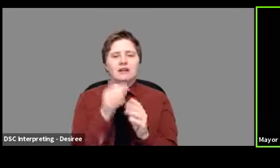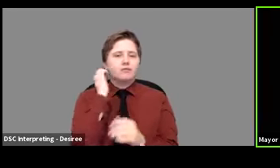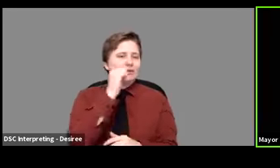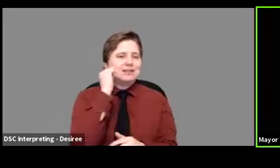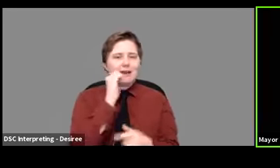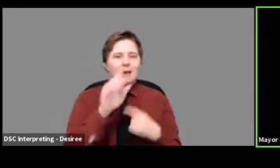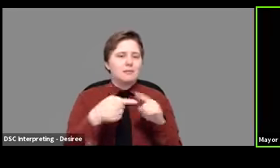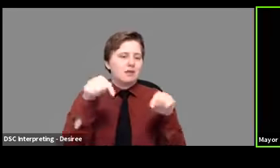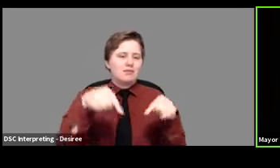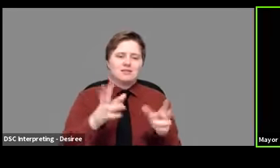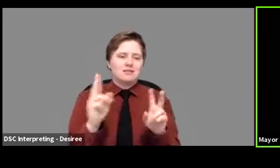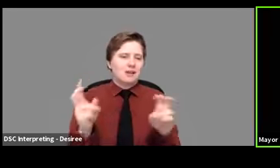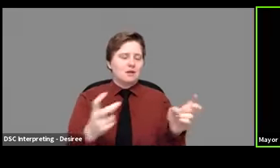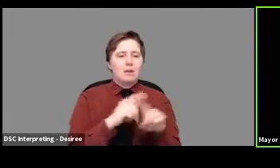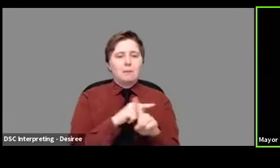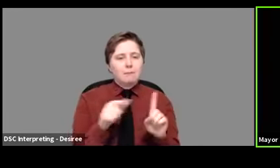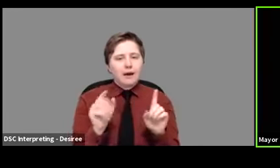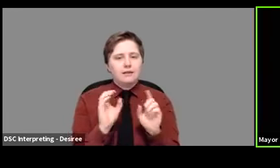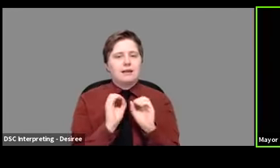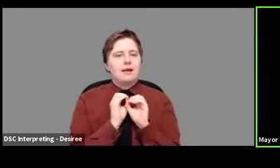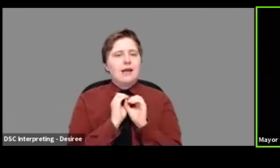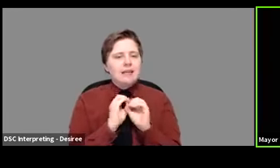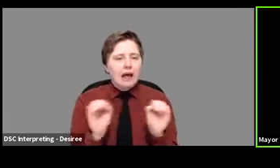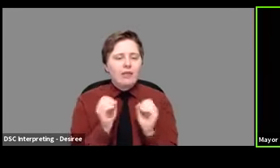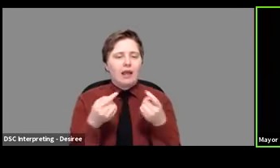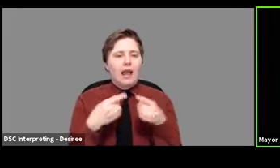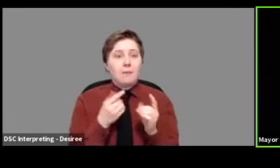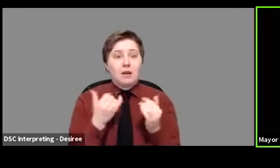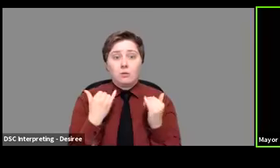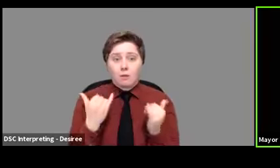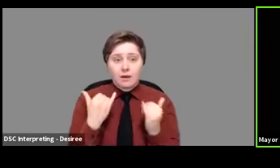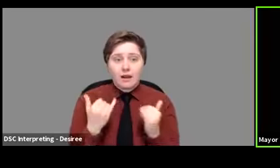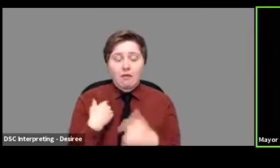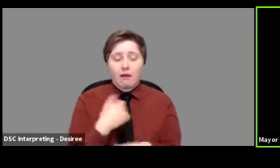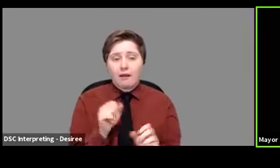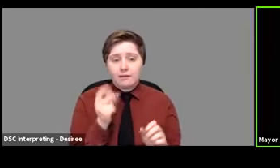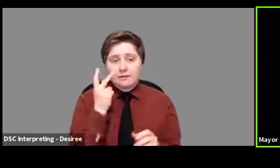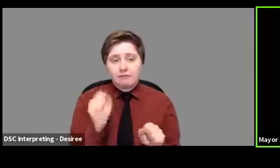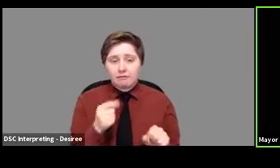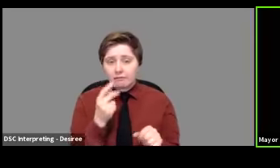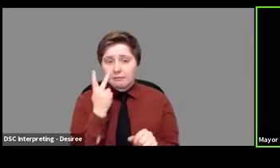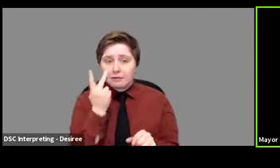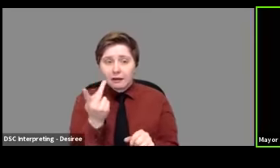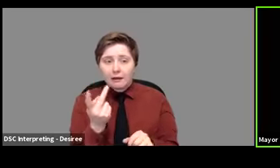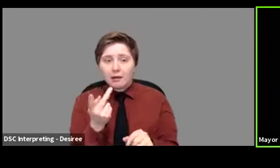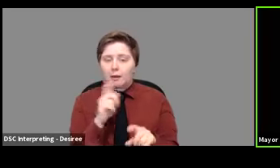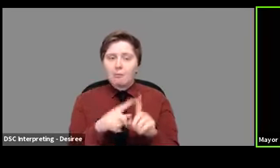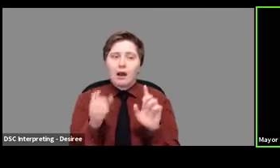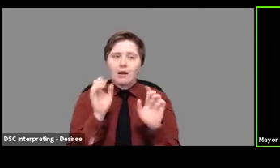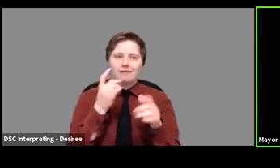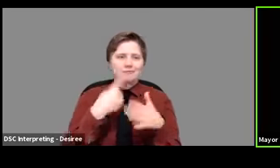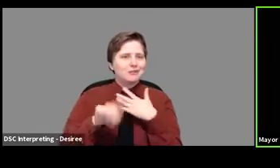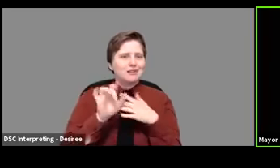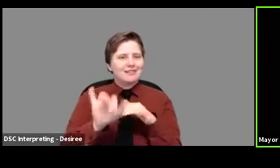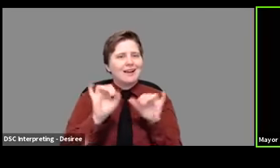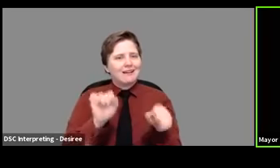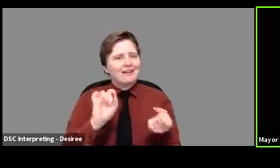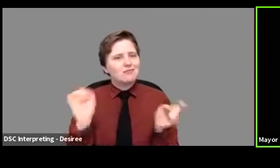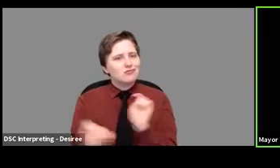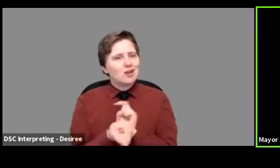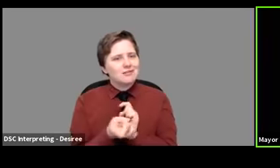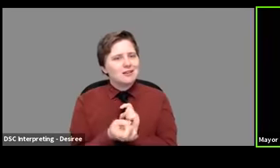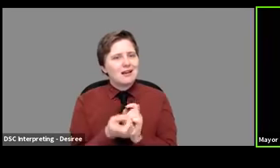day about it, but there is nothing imminent right now, but that could change next week. That could change